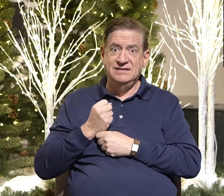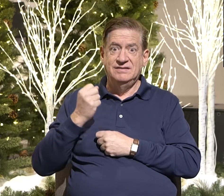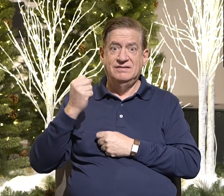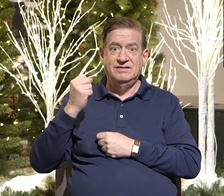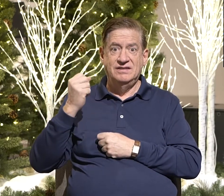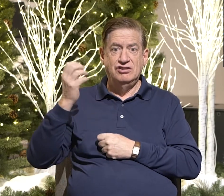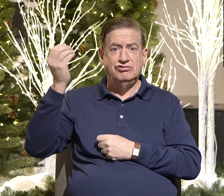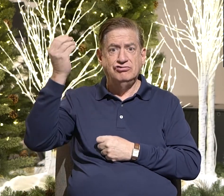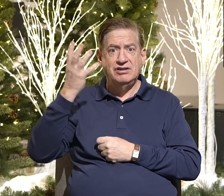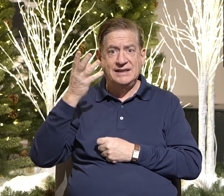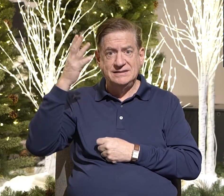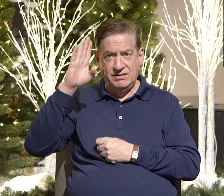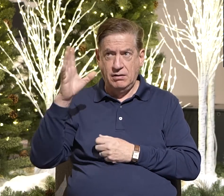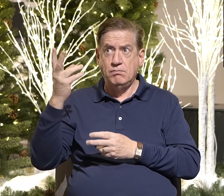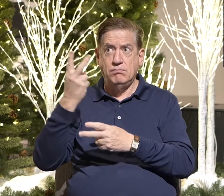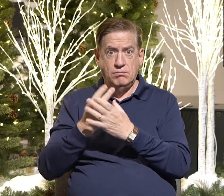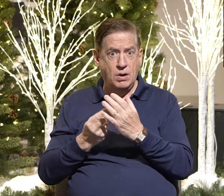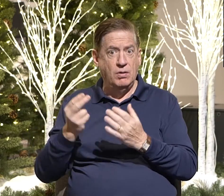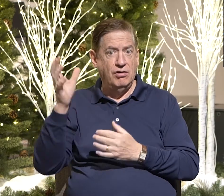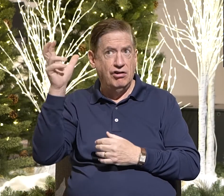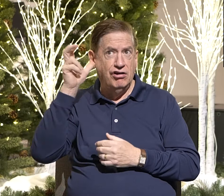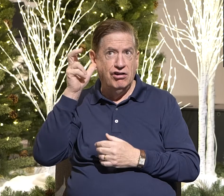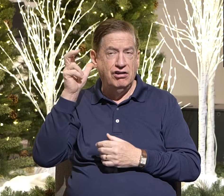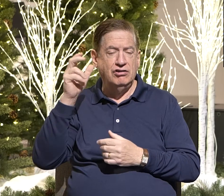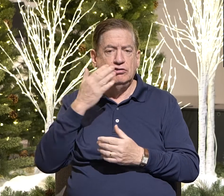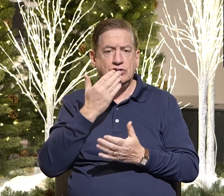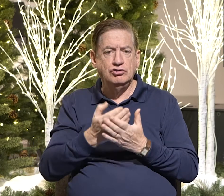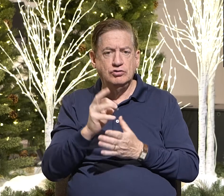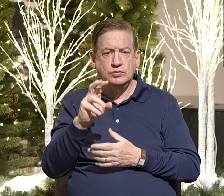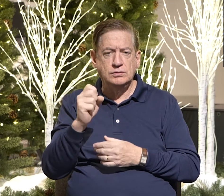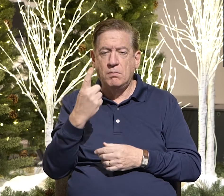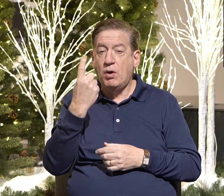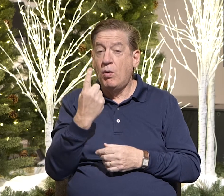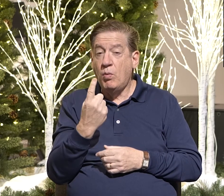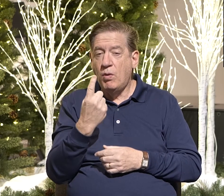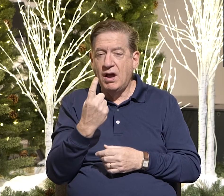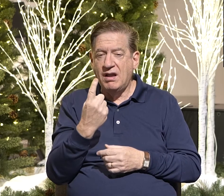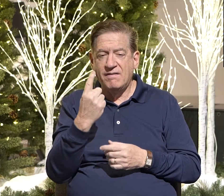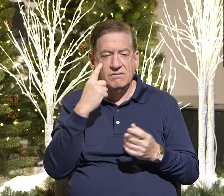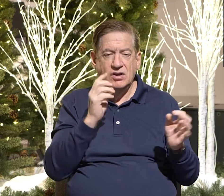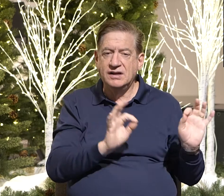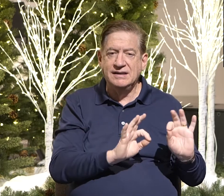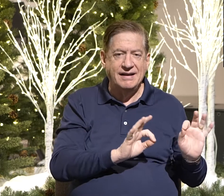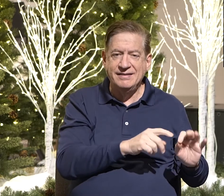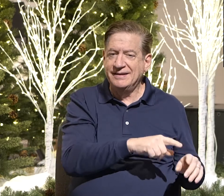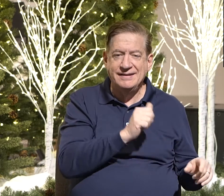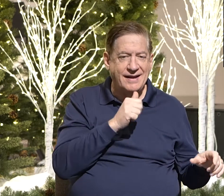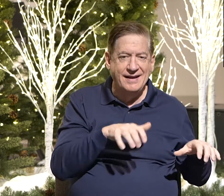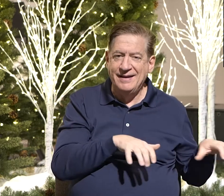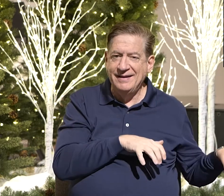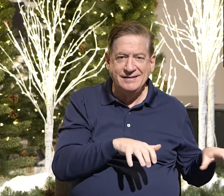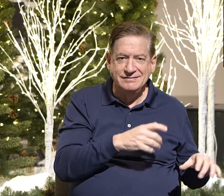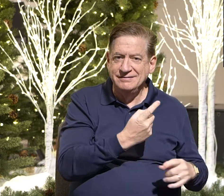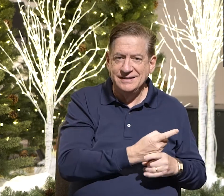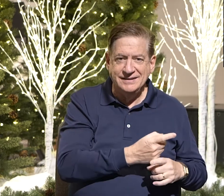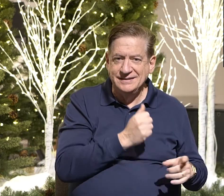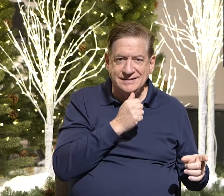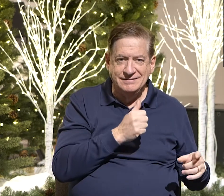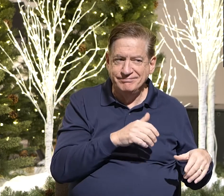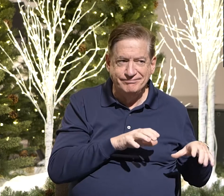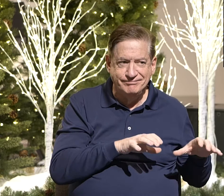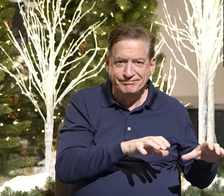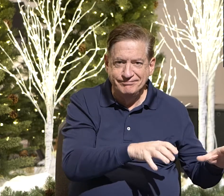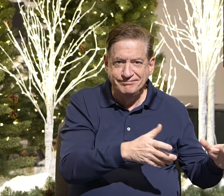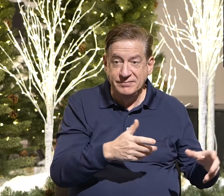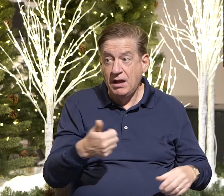However, one was in vain. They did not act. The other acted. And they